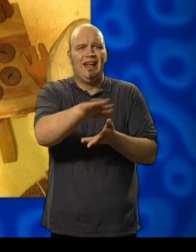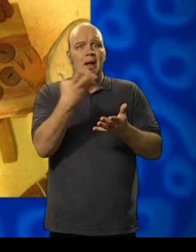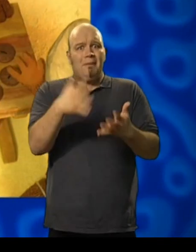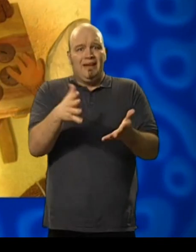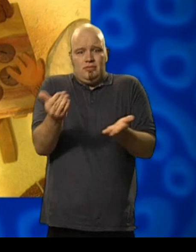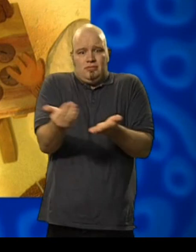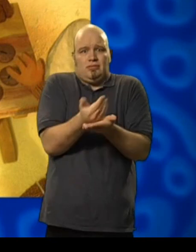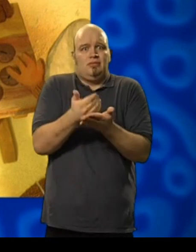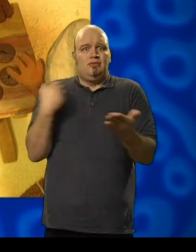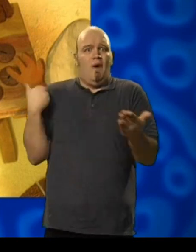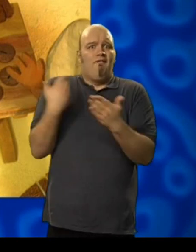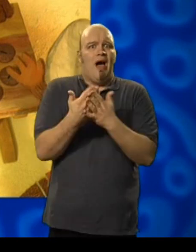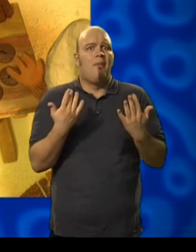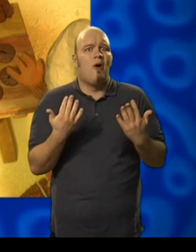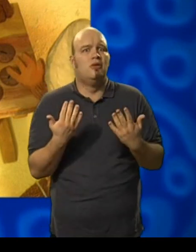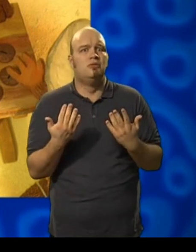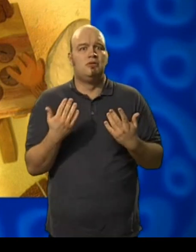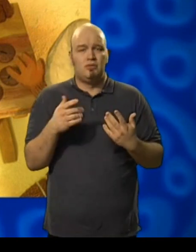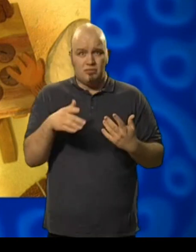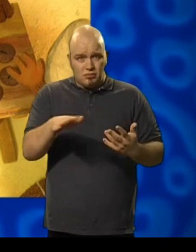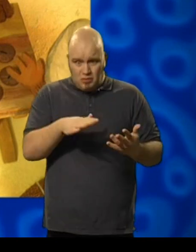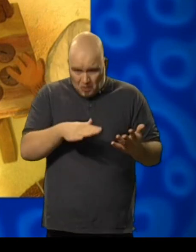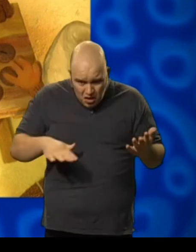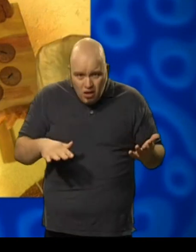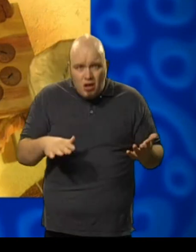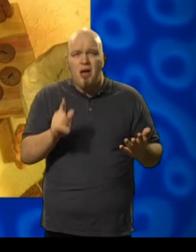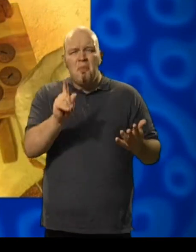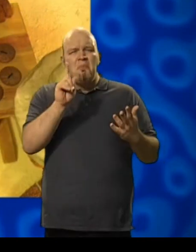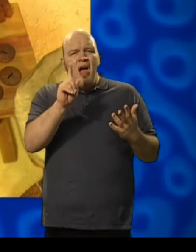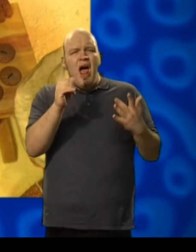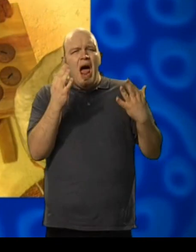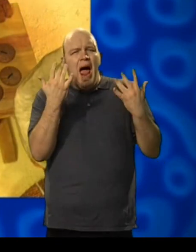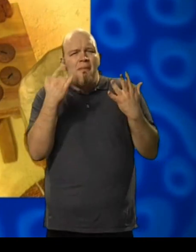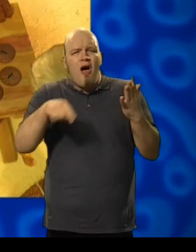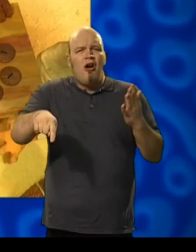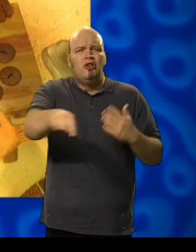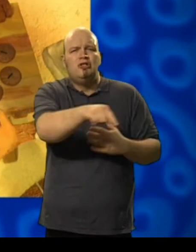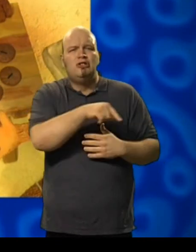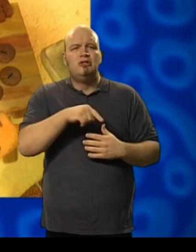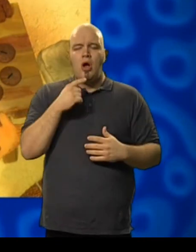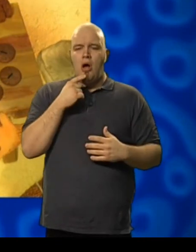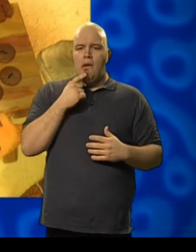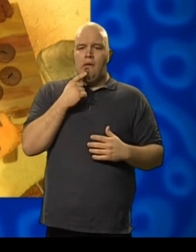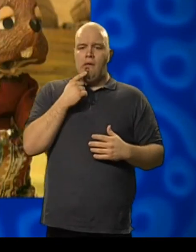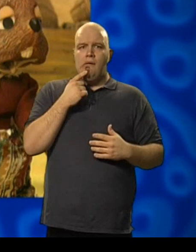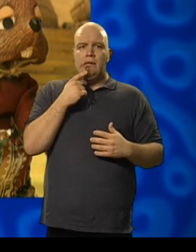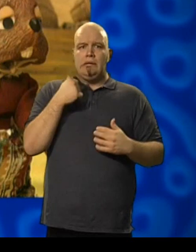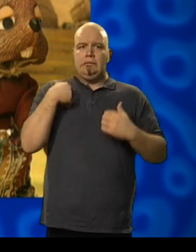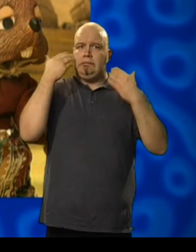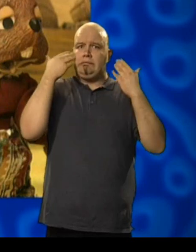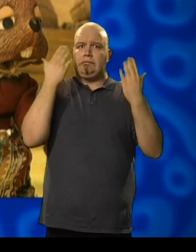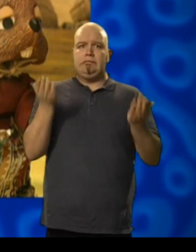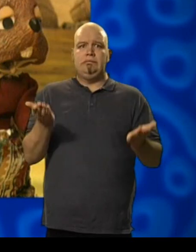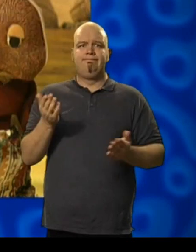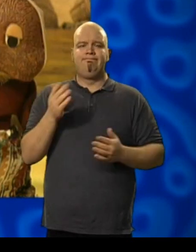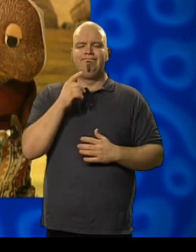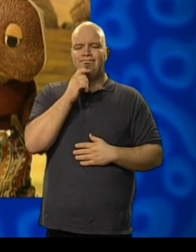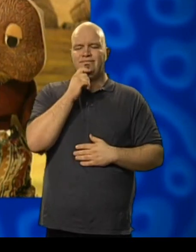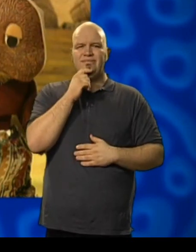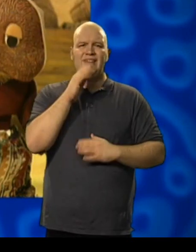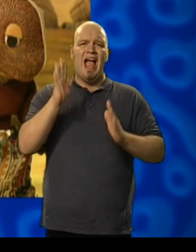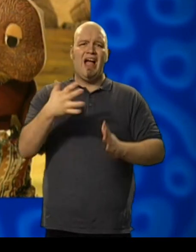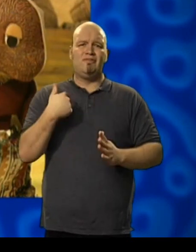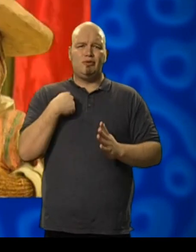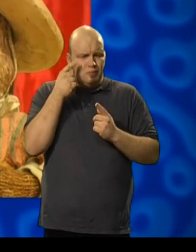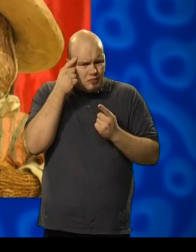Oh, this. Yes, but how much is that? Oh, dear. I do not know. Well, we will have to